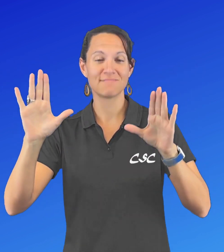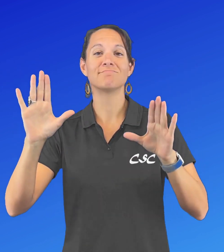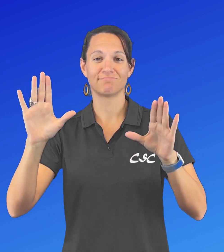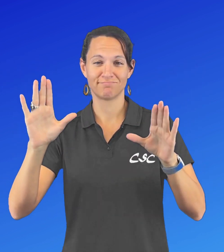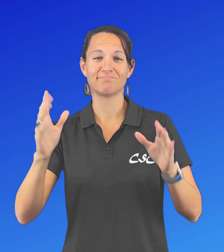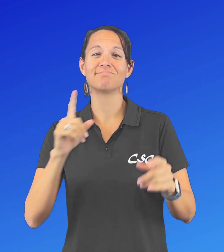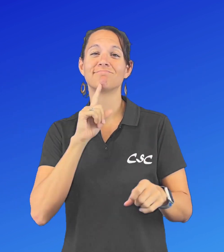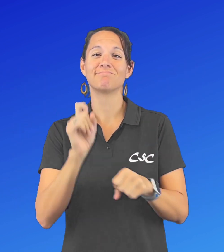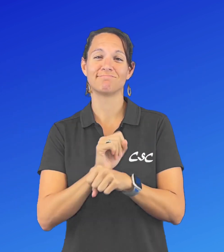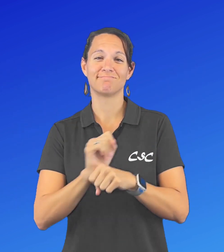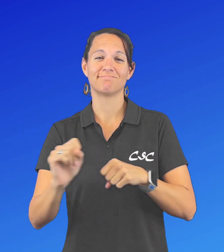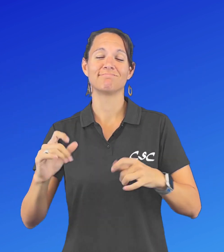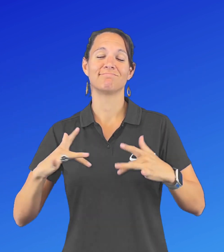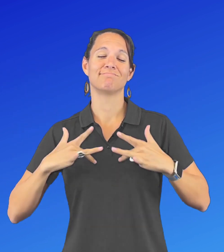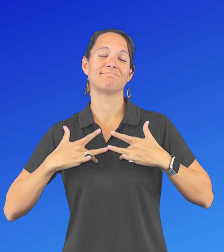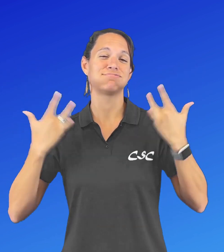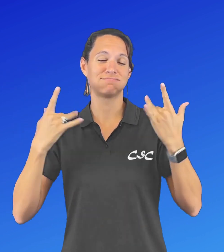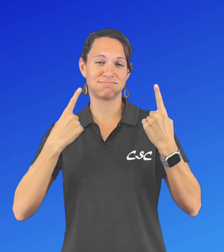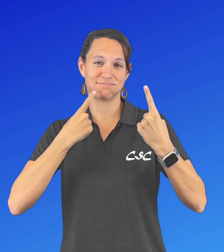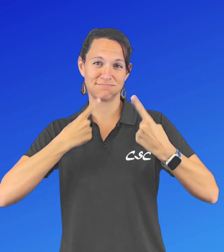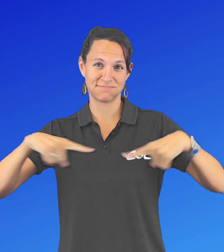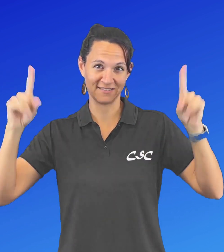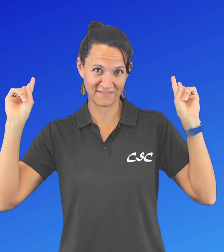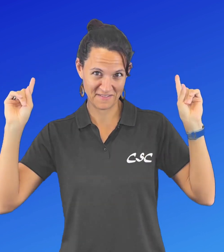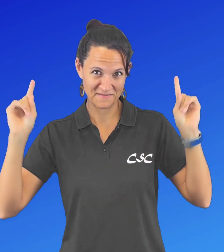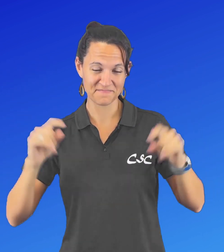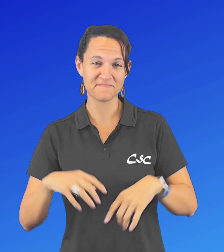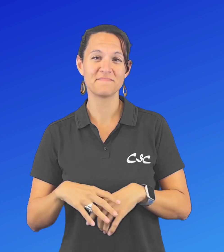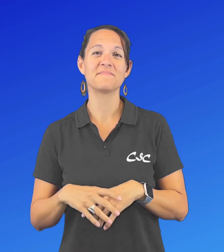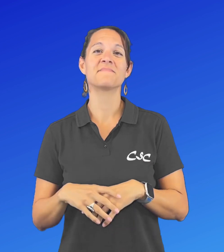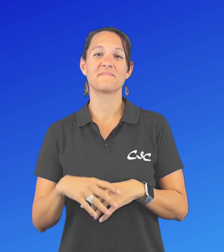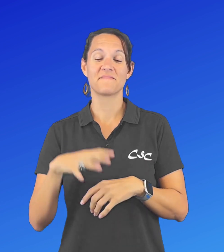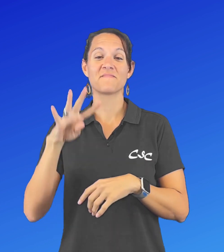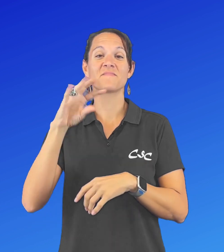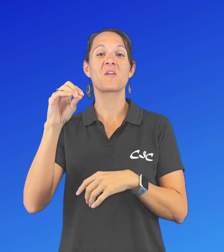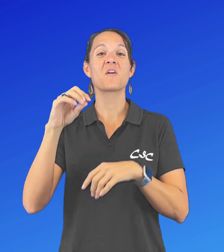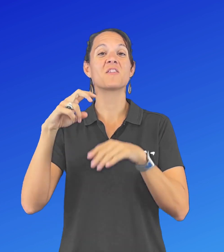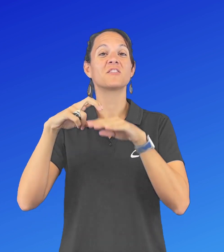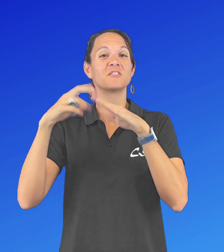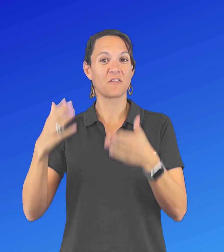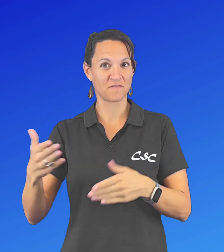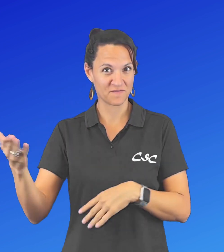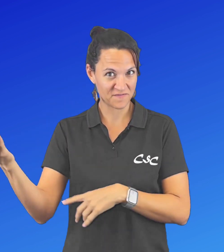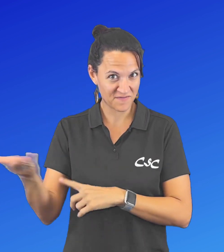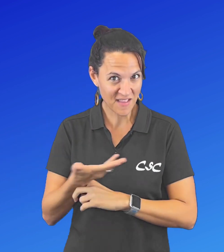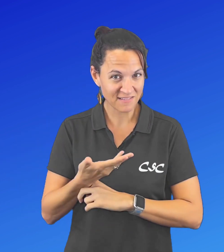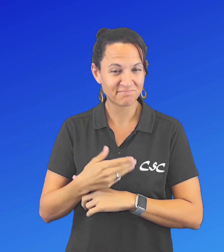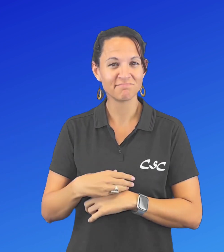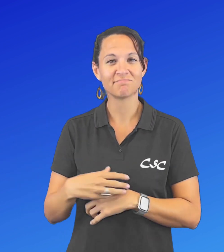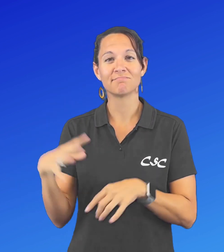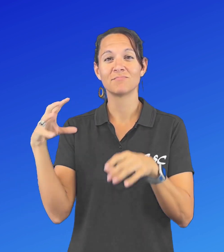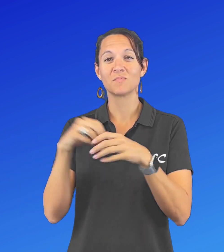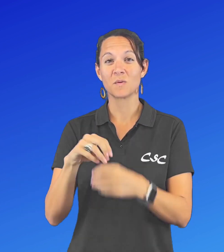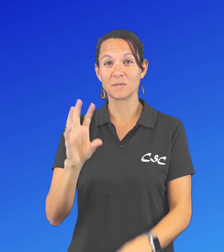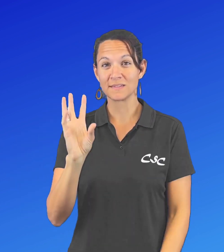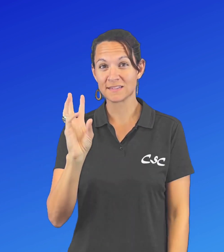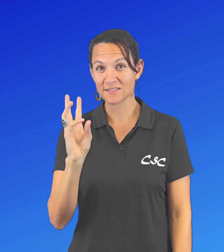January 22, 2023. The announcement was made and 40 surfers were invited, including six